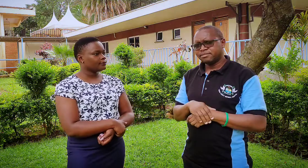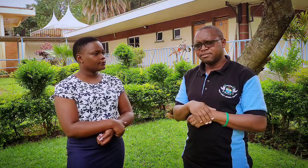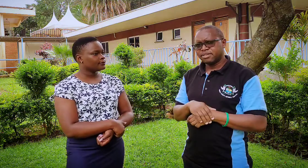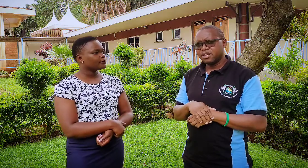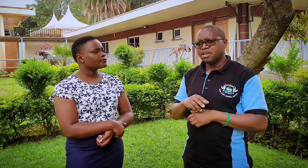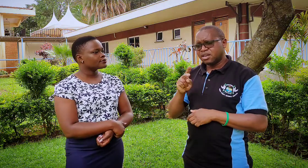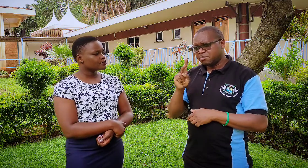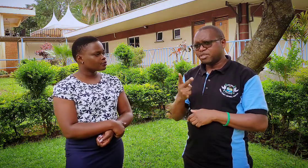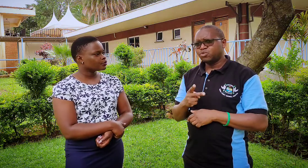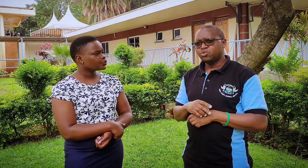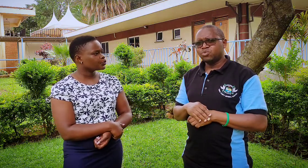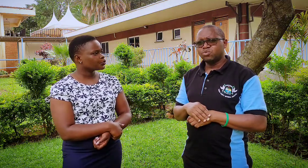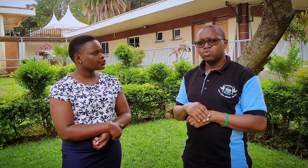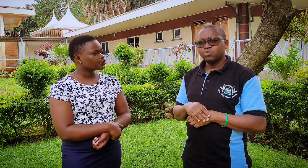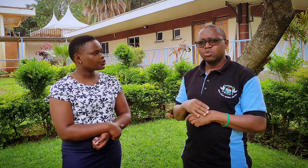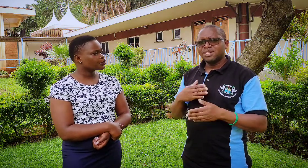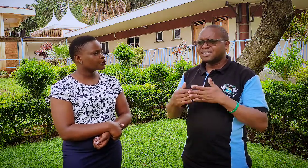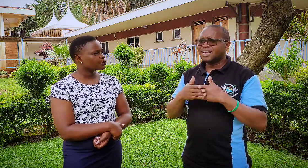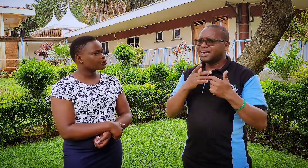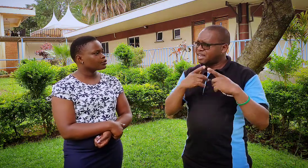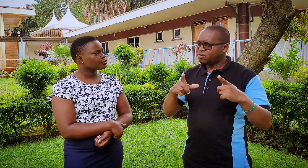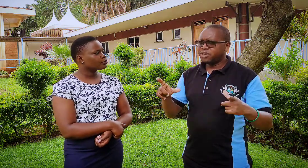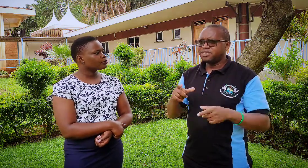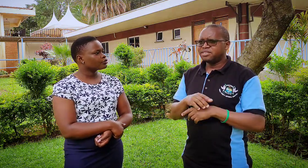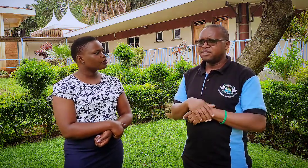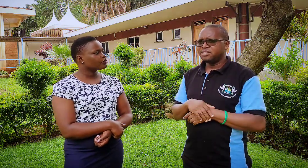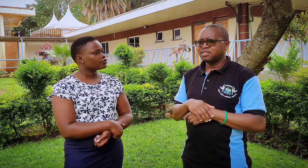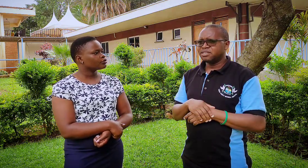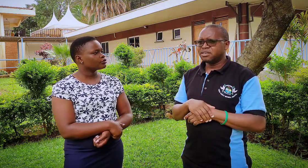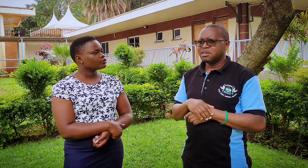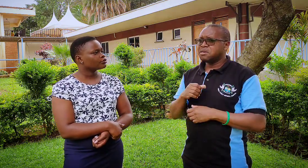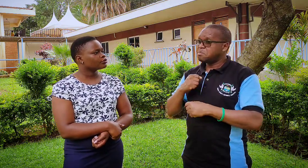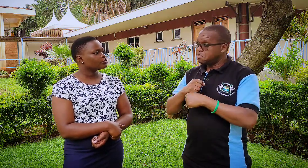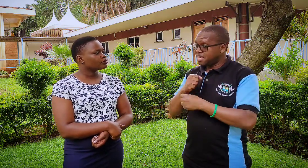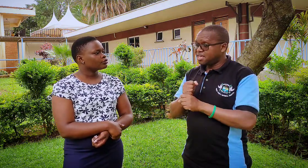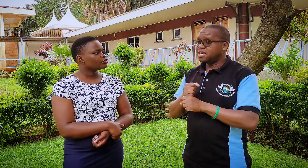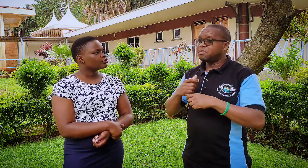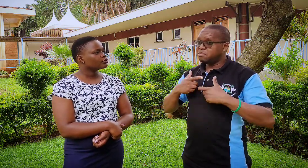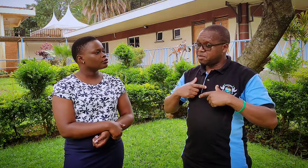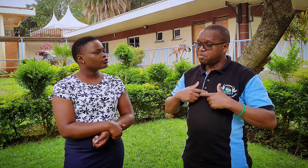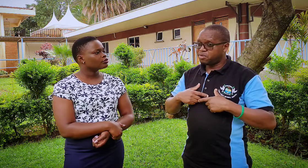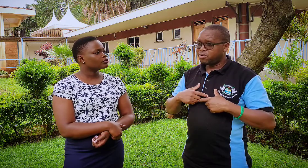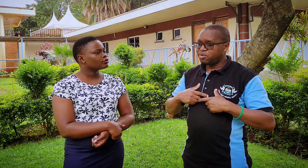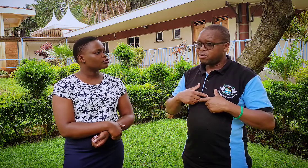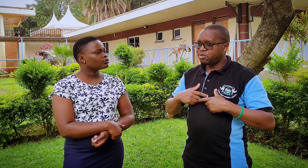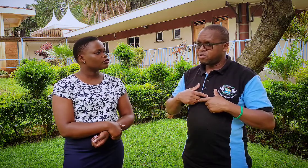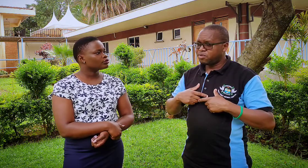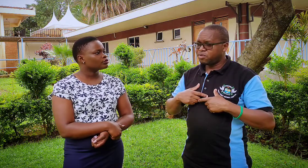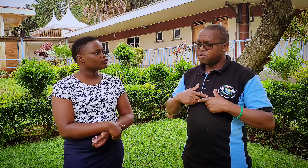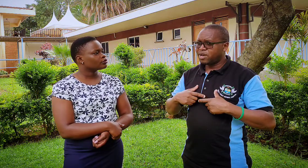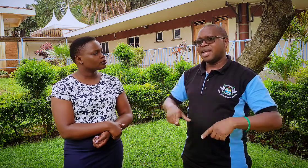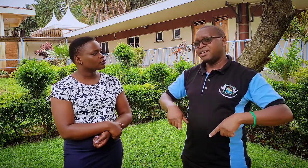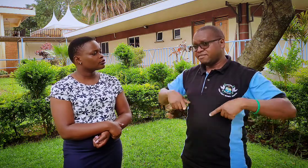Number two, sign language makes people living.